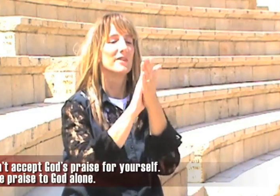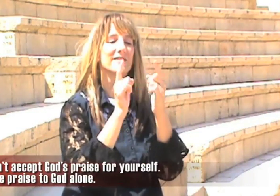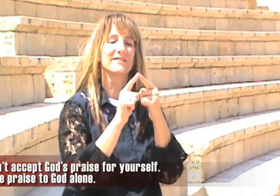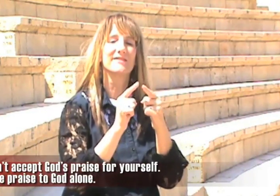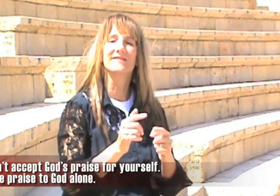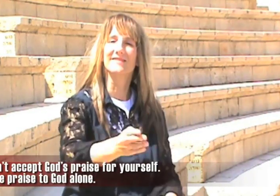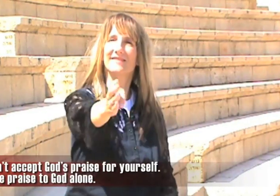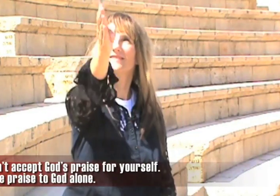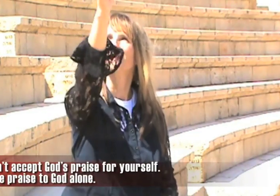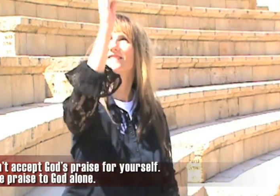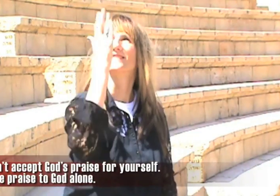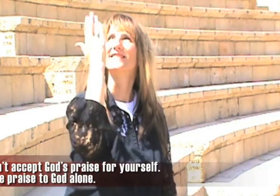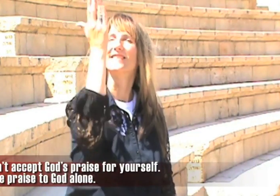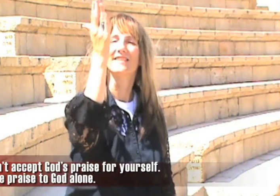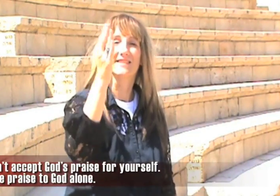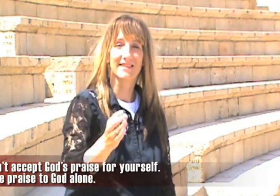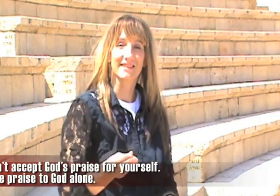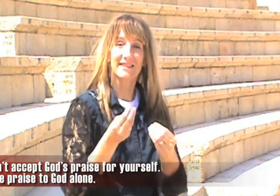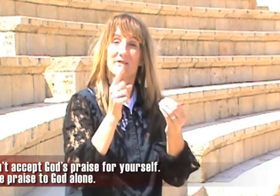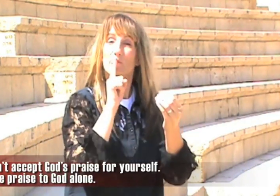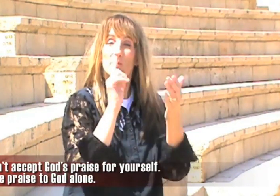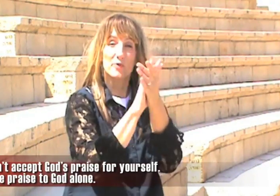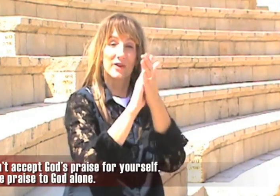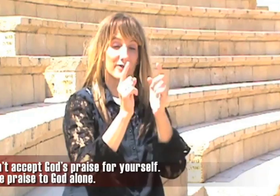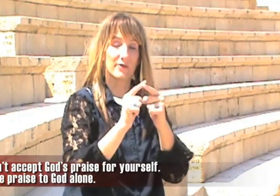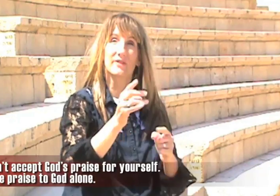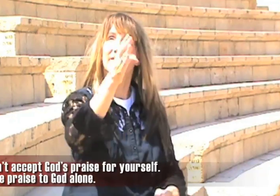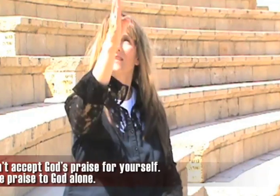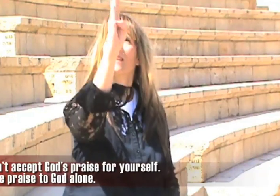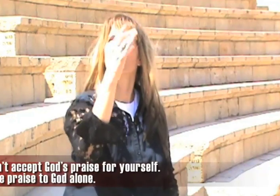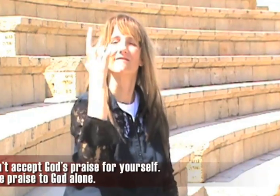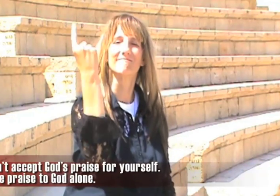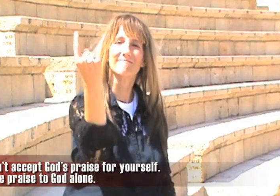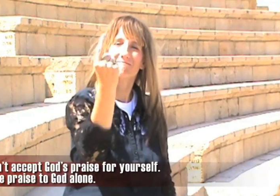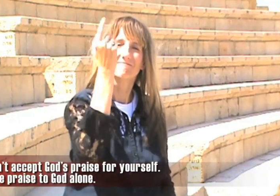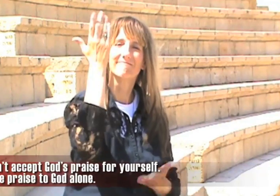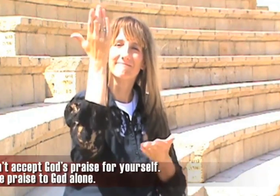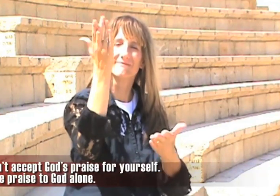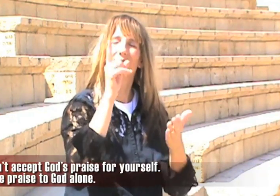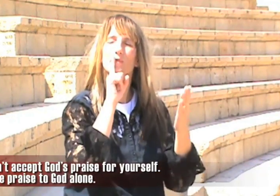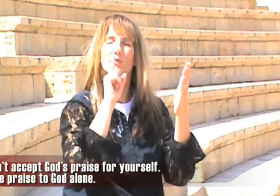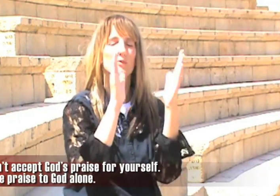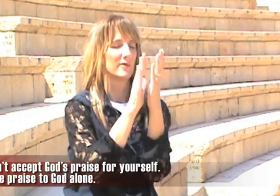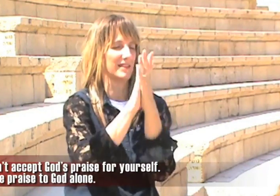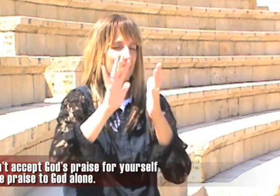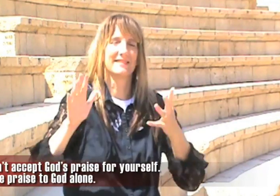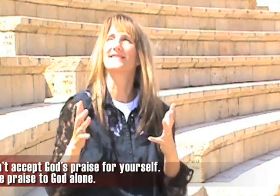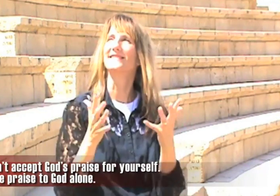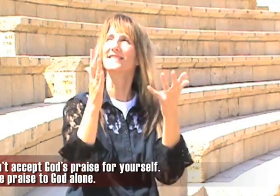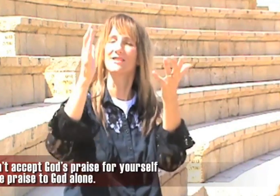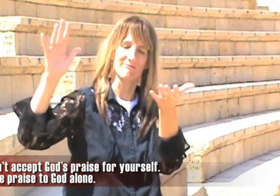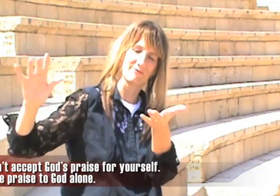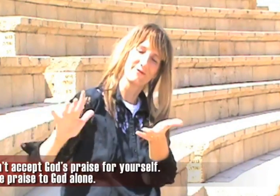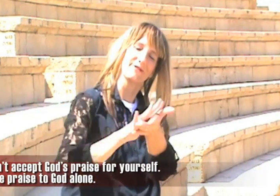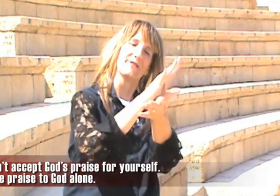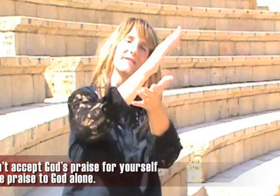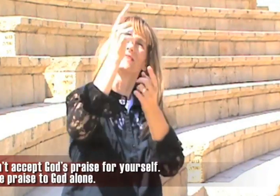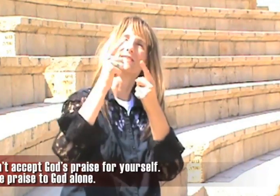Our praise needs to be given to God. Give praise to God and God alone. Praise him. Glorify